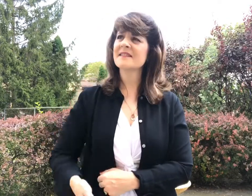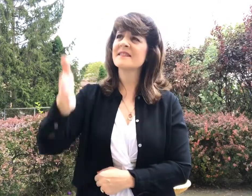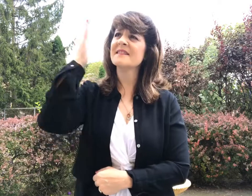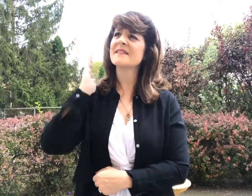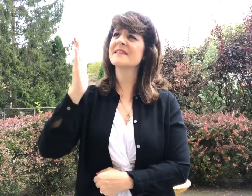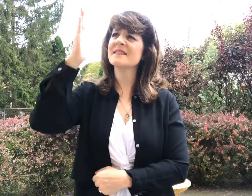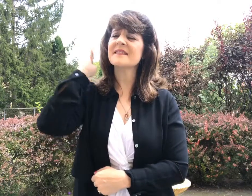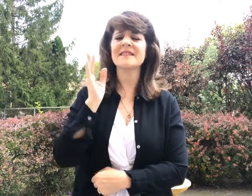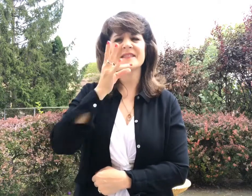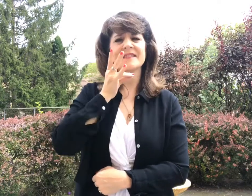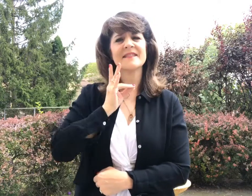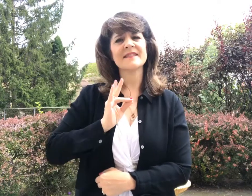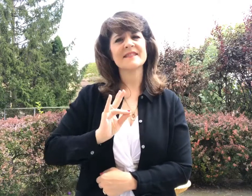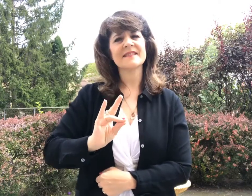I was seven years old.